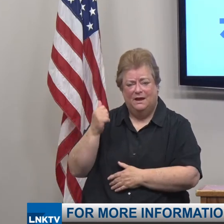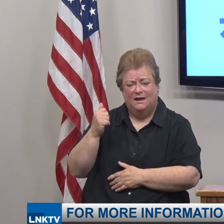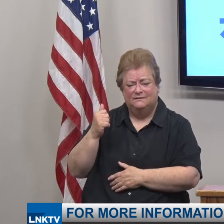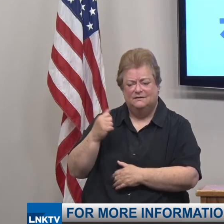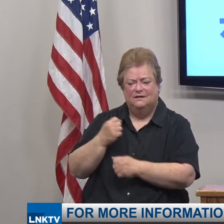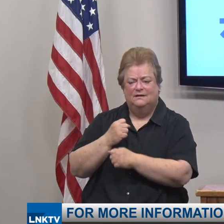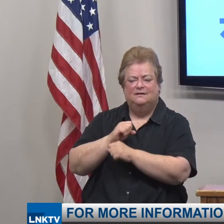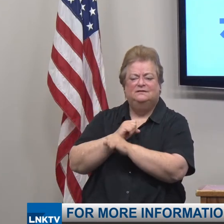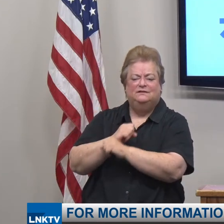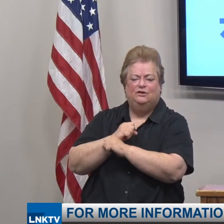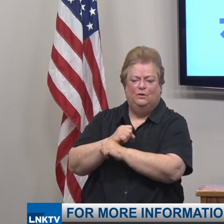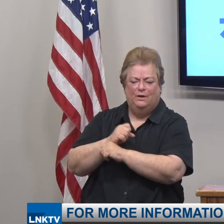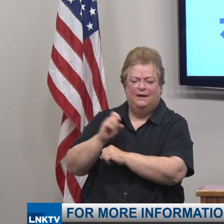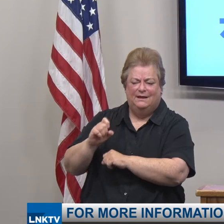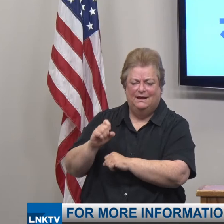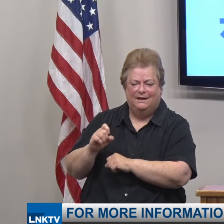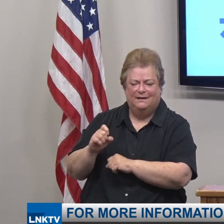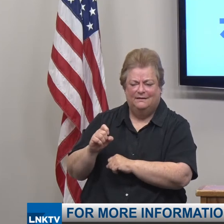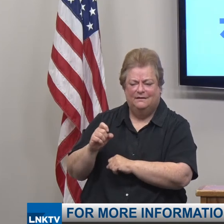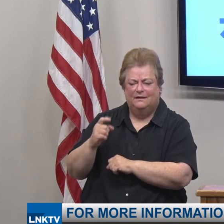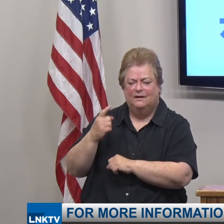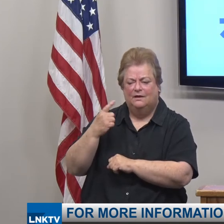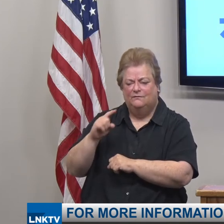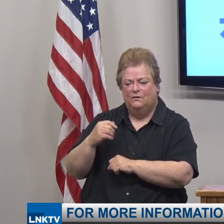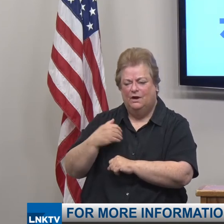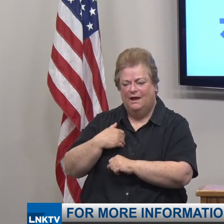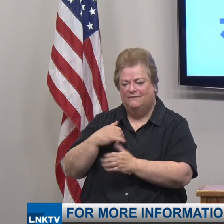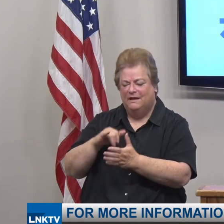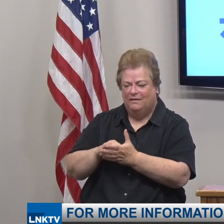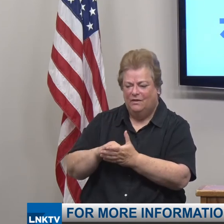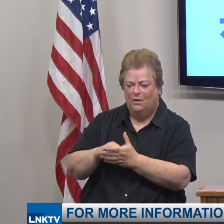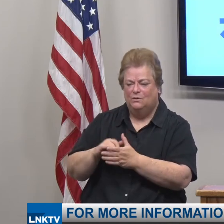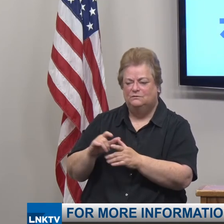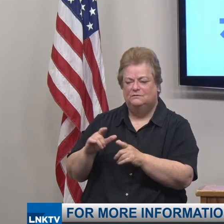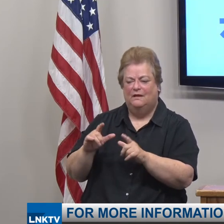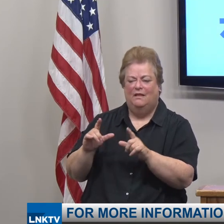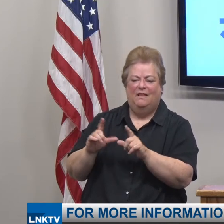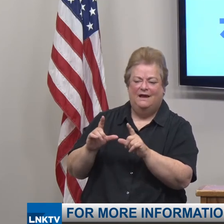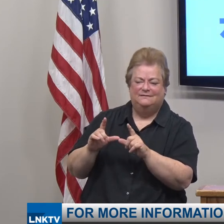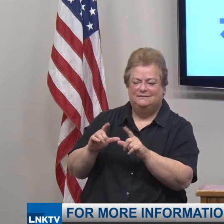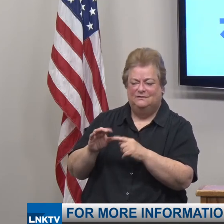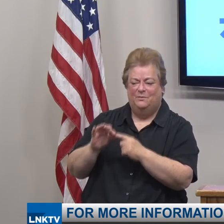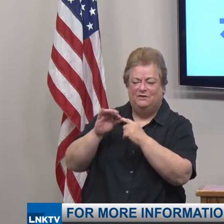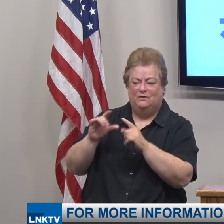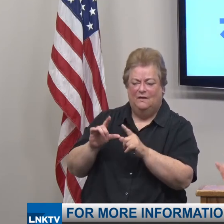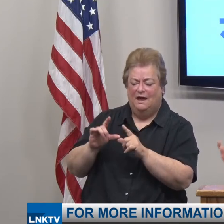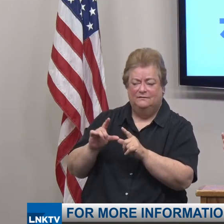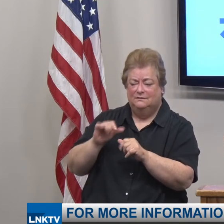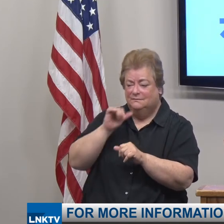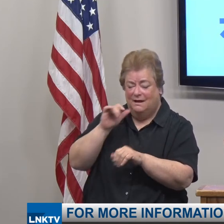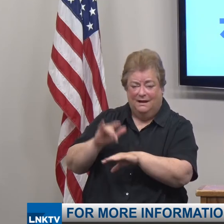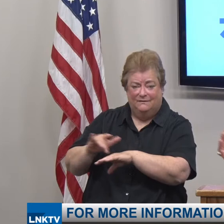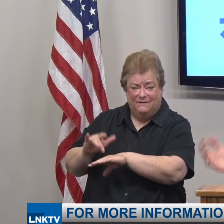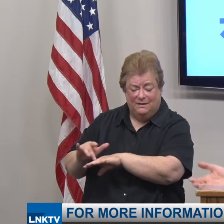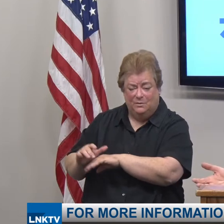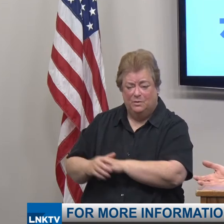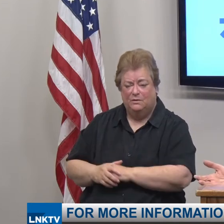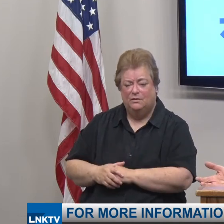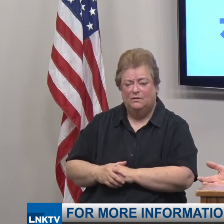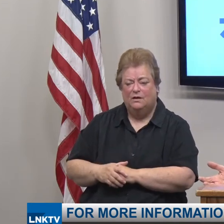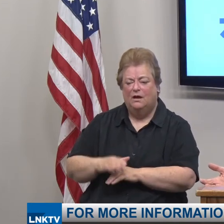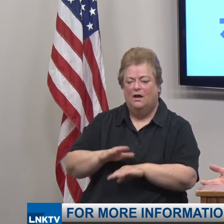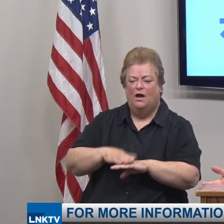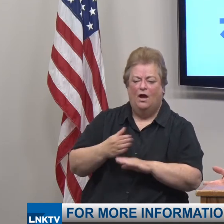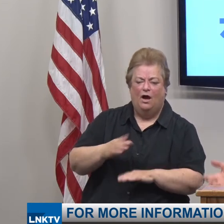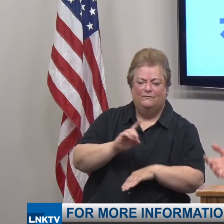security needed to pull these special designated licenses off safely. It has not been available. Those off